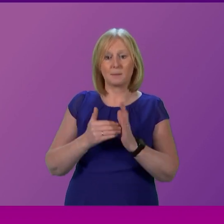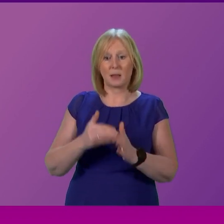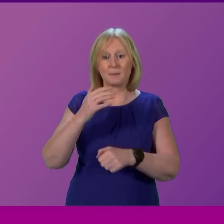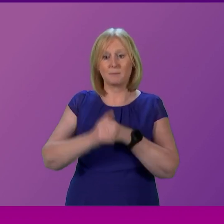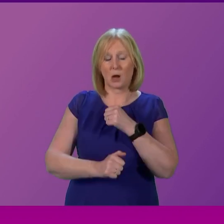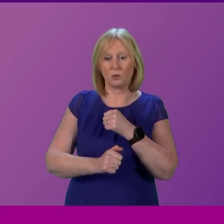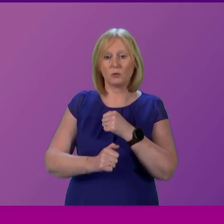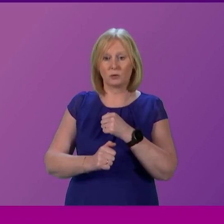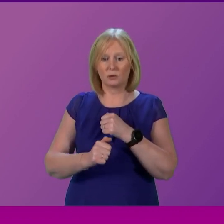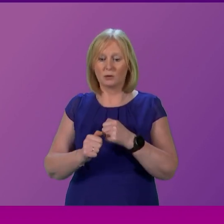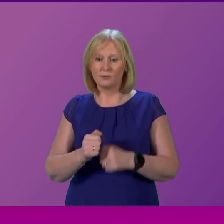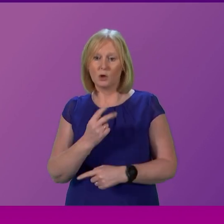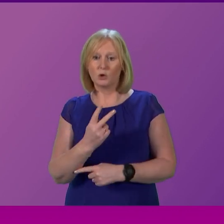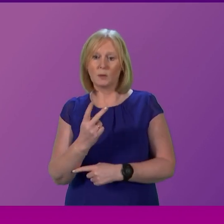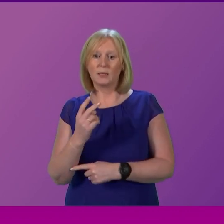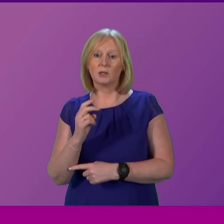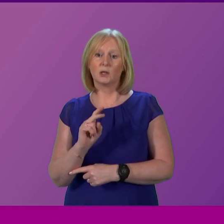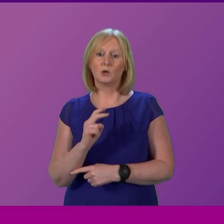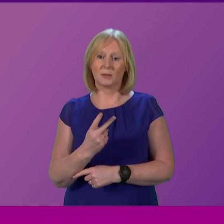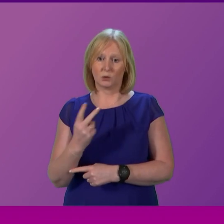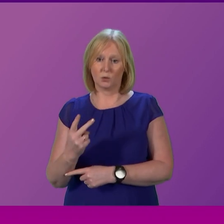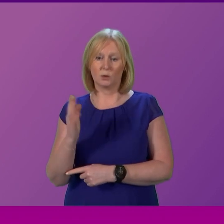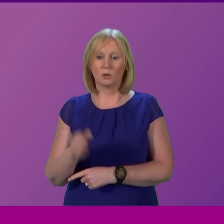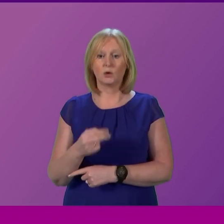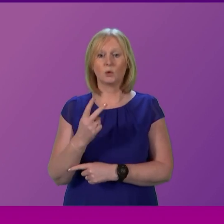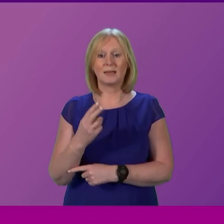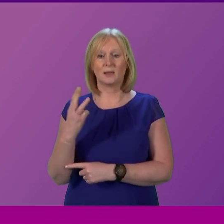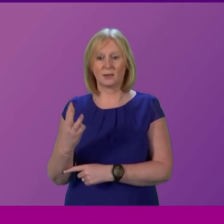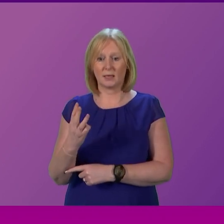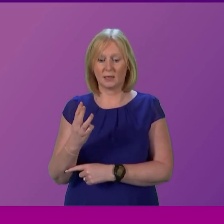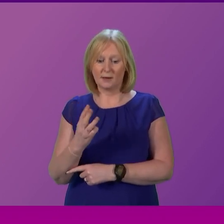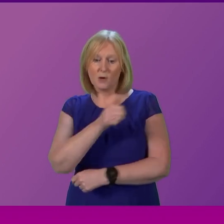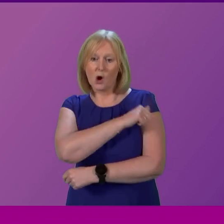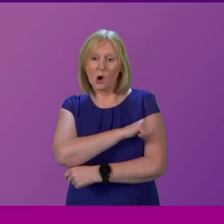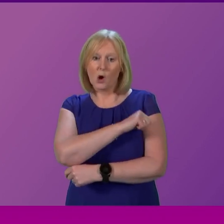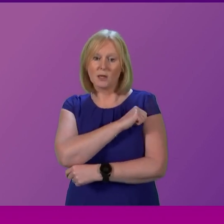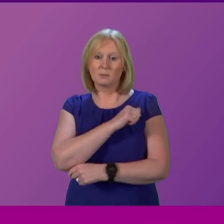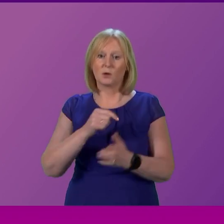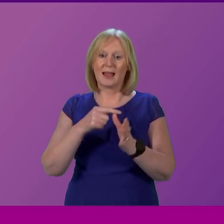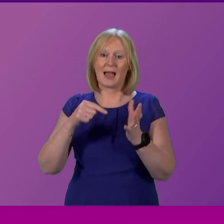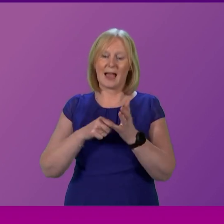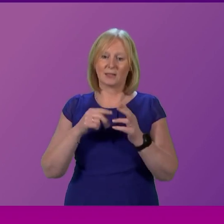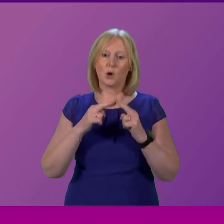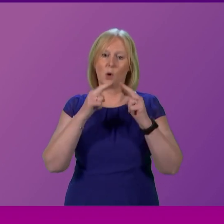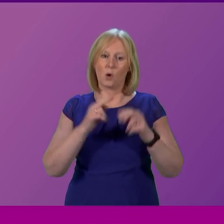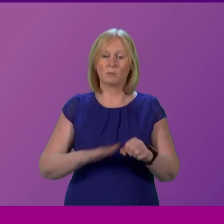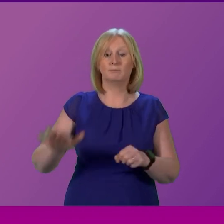available in the 2022-23 budget to support the further development of hospital at home across Scotland.